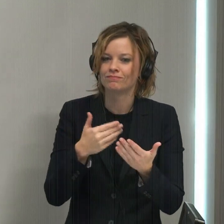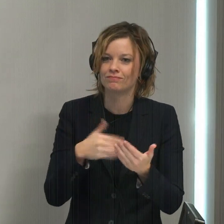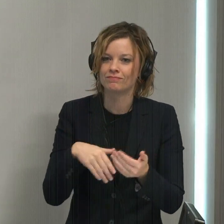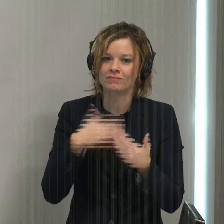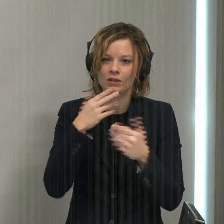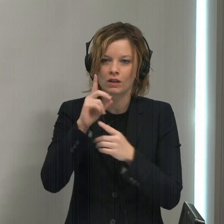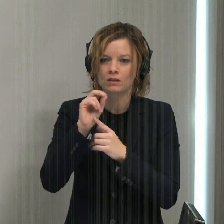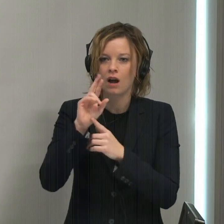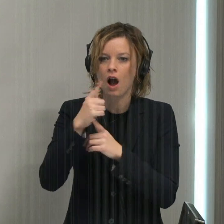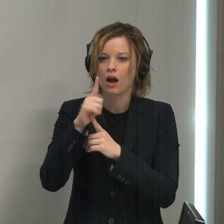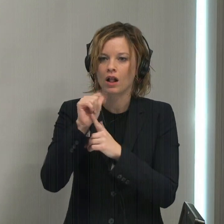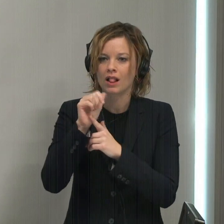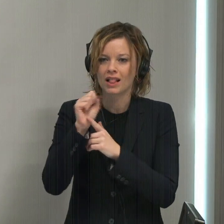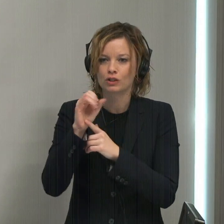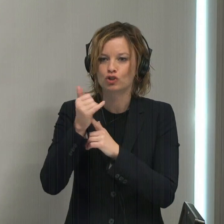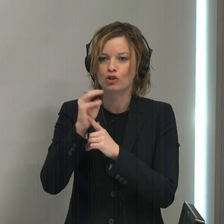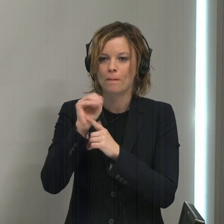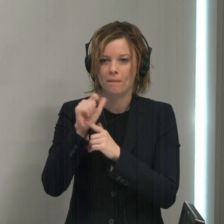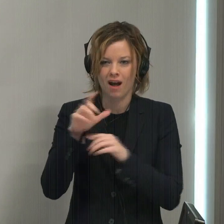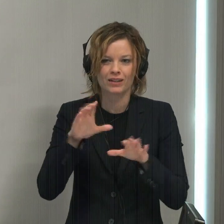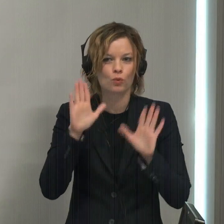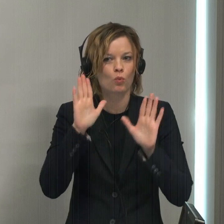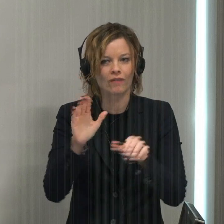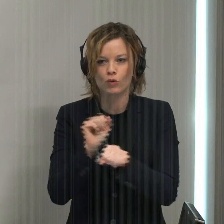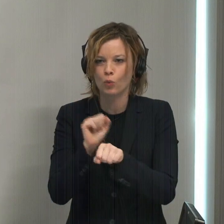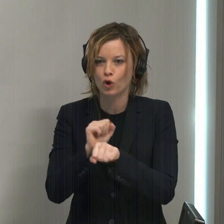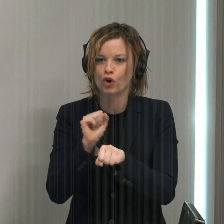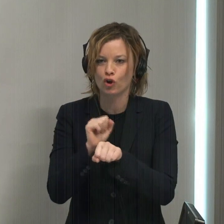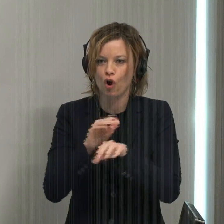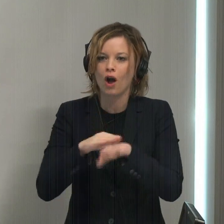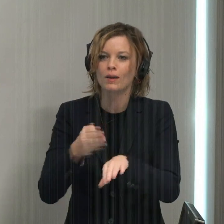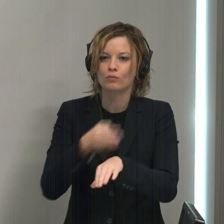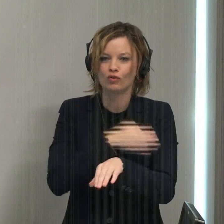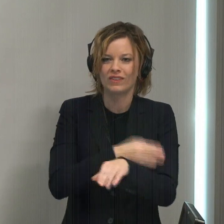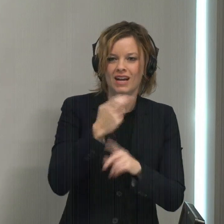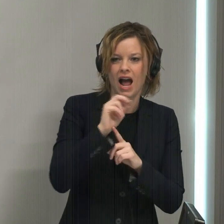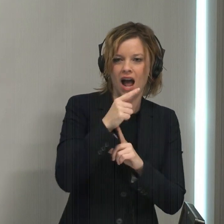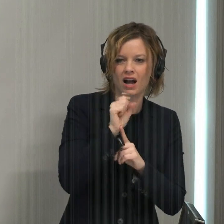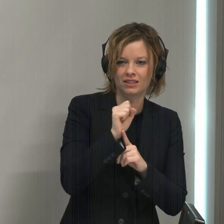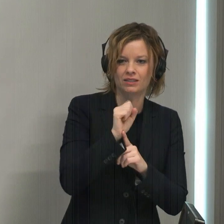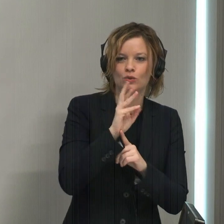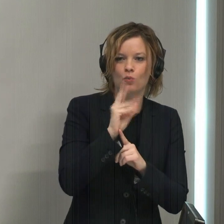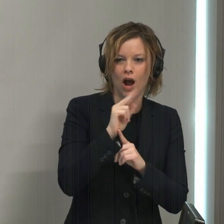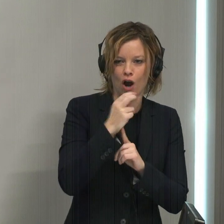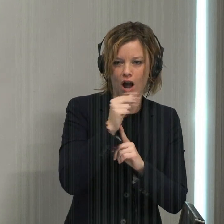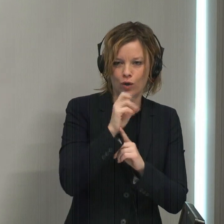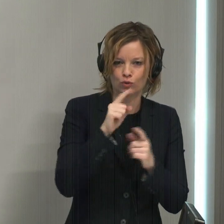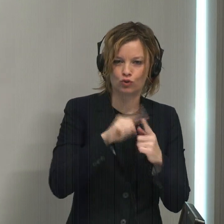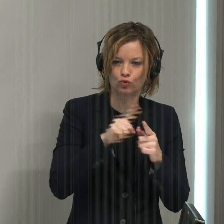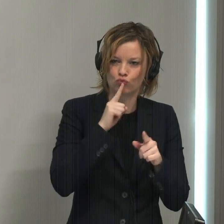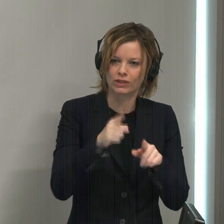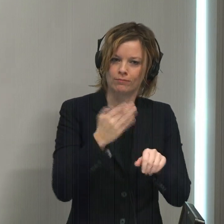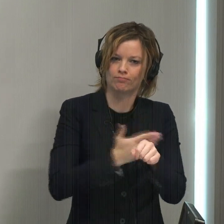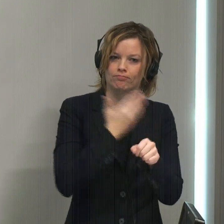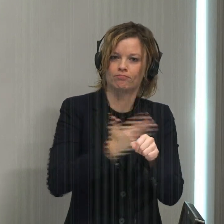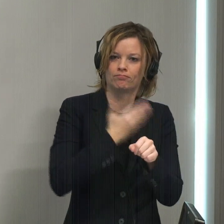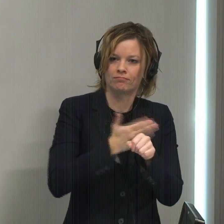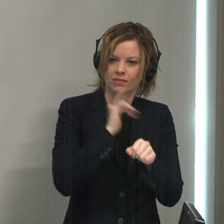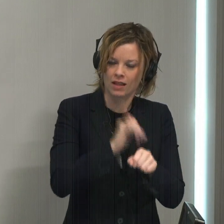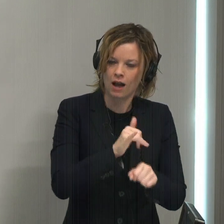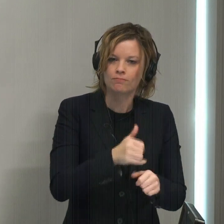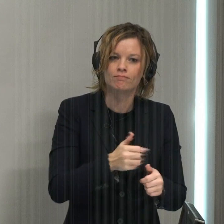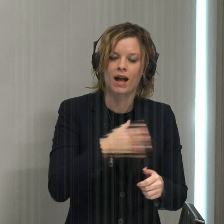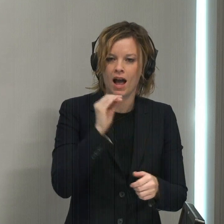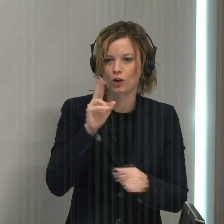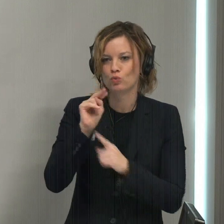Douglas Jamal has done beautiful work on improving the Hicks Warehouse and bringing it up. And the union